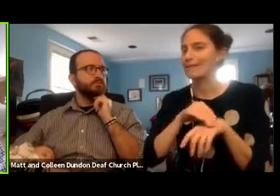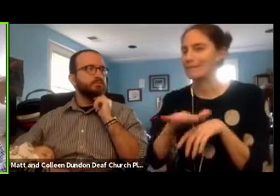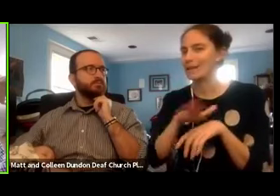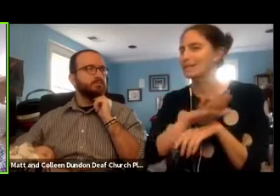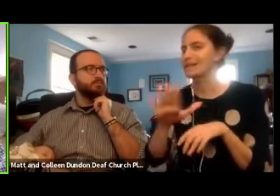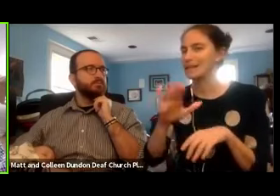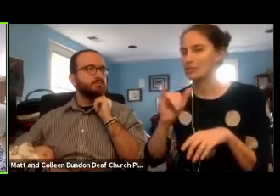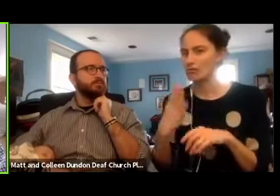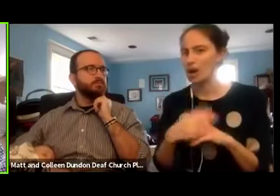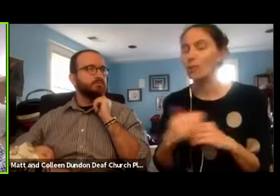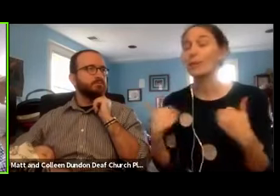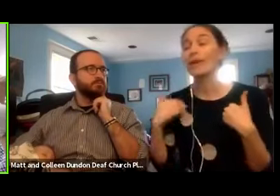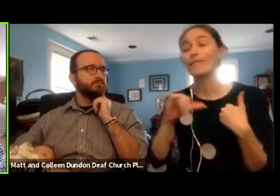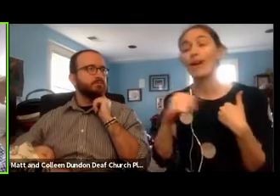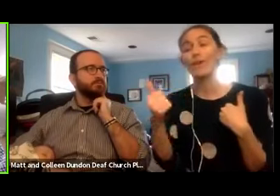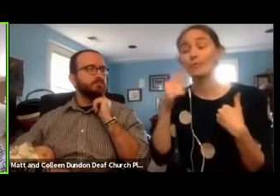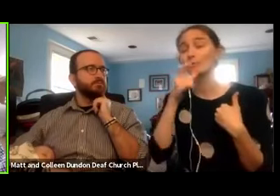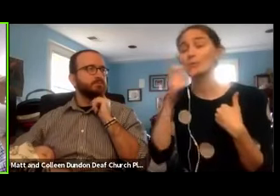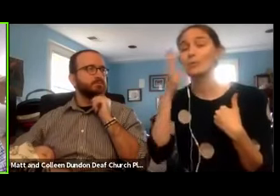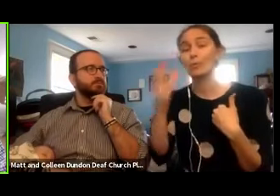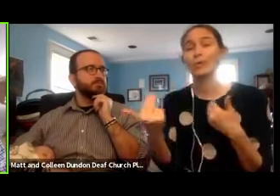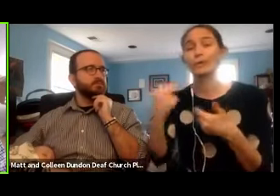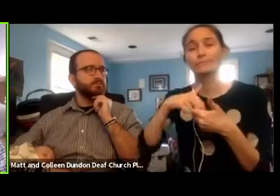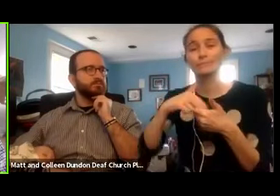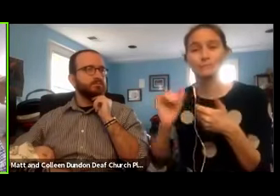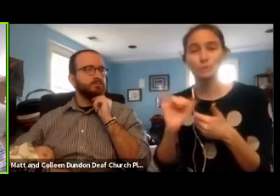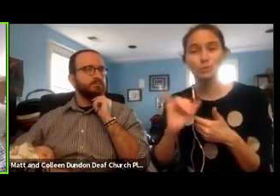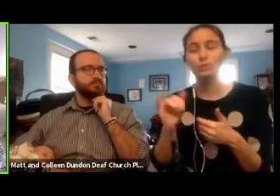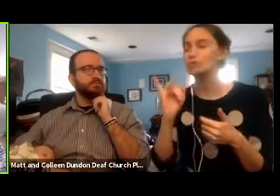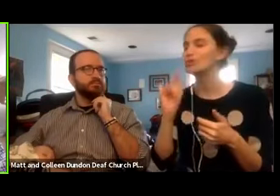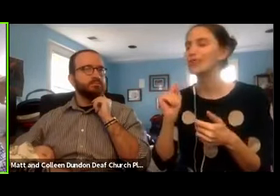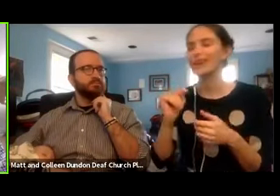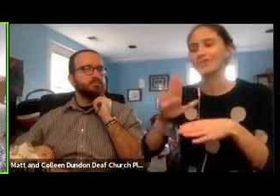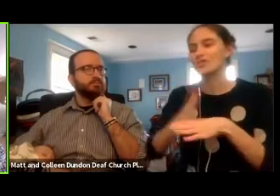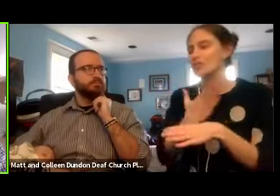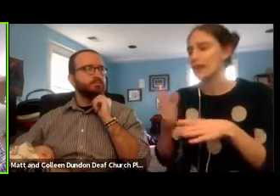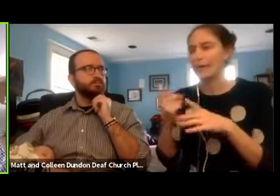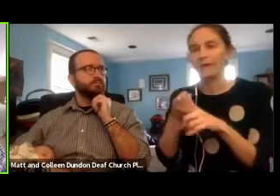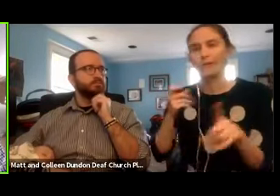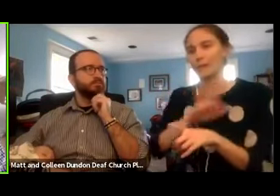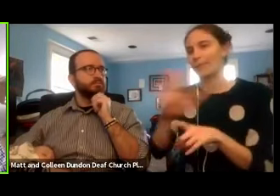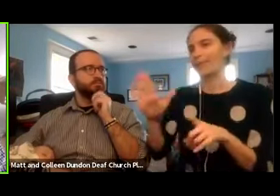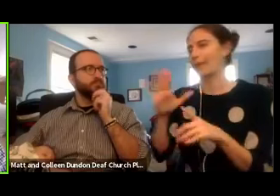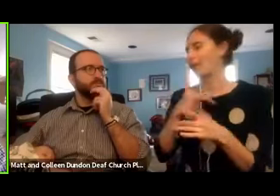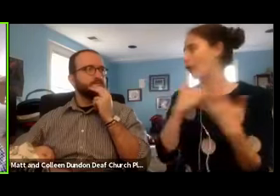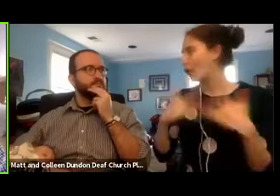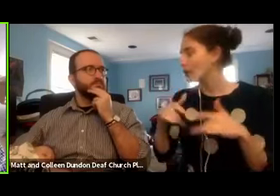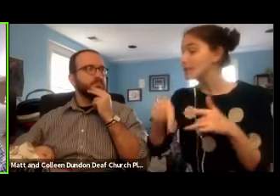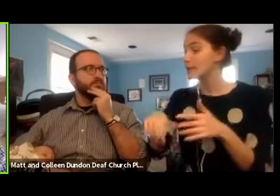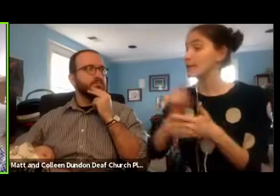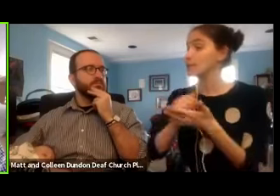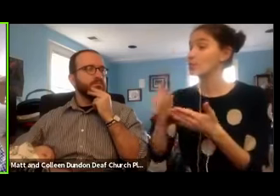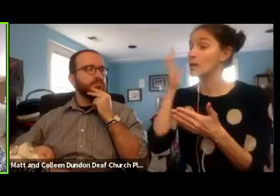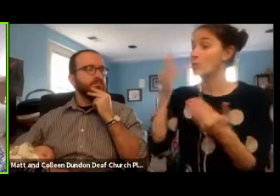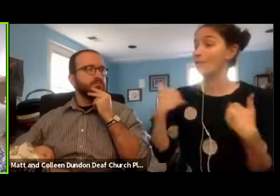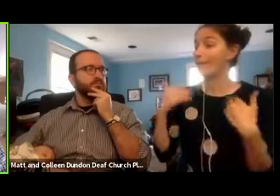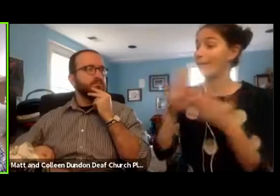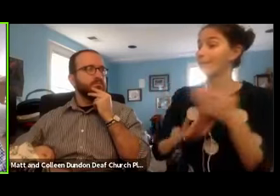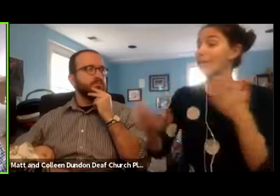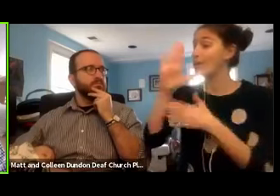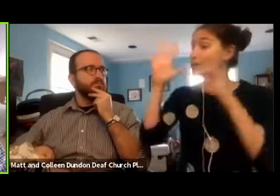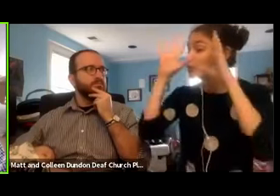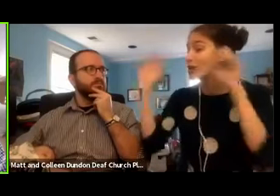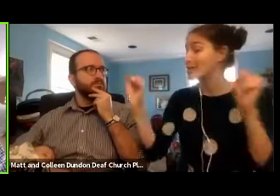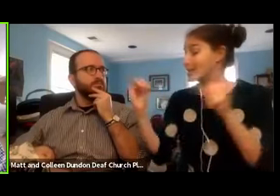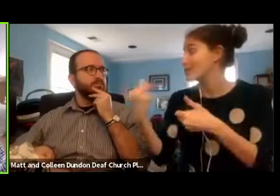We have others who are coming on as well, just to share from their heart. This week we'll have a college president on.